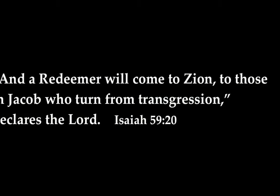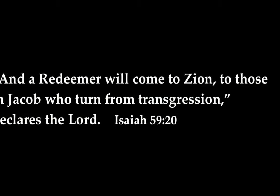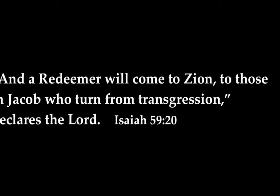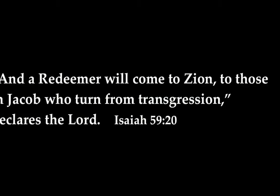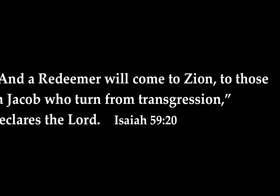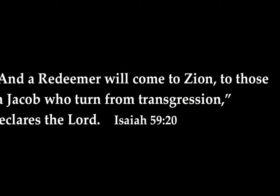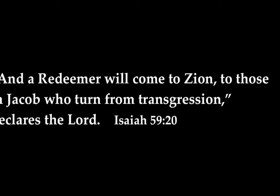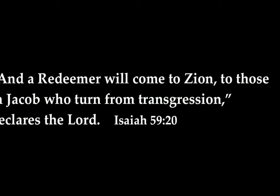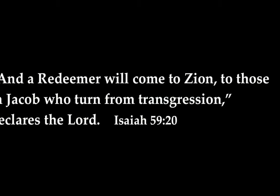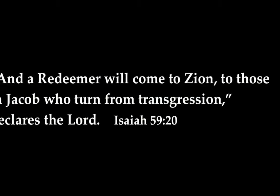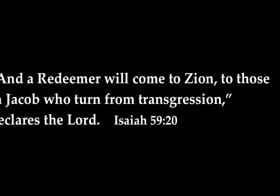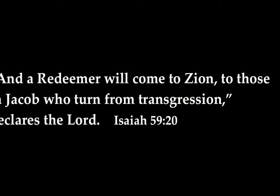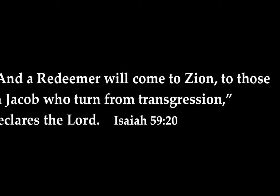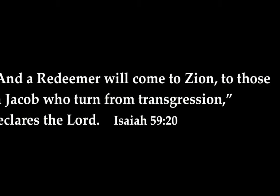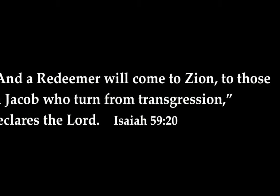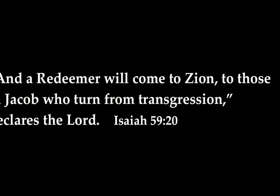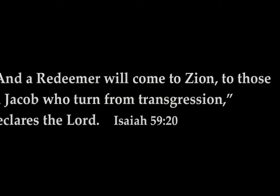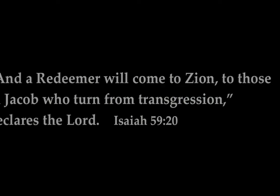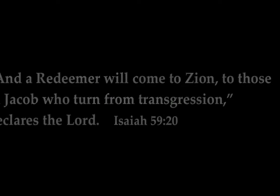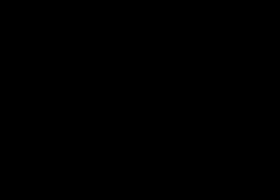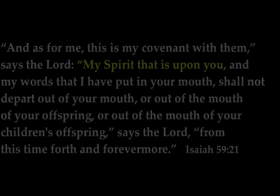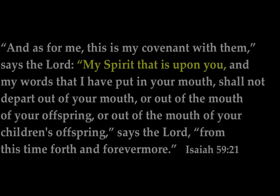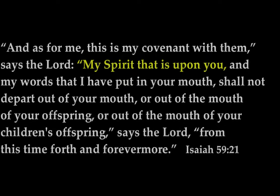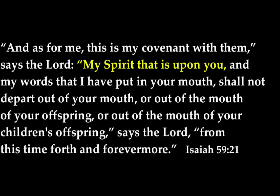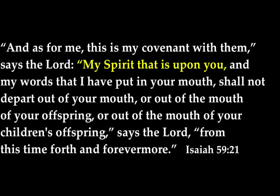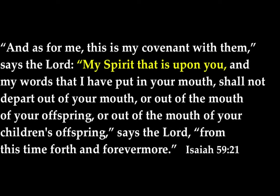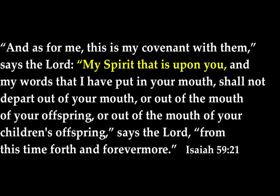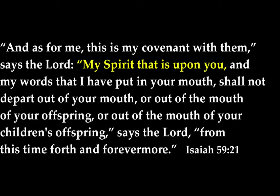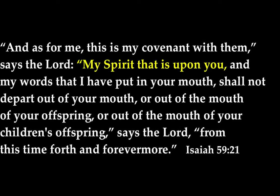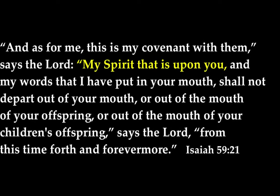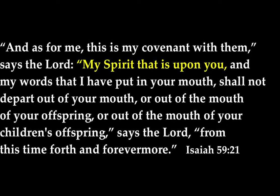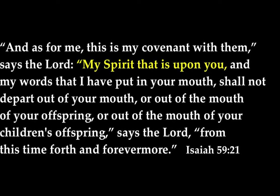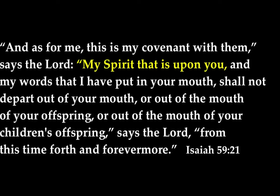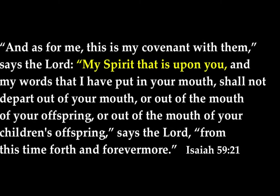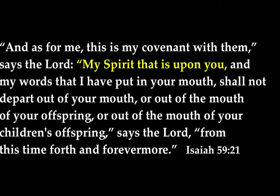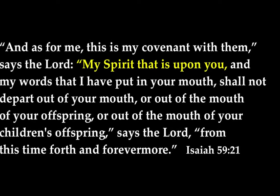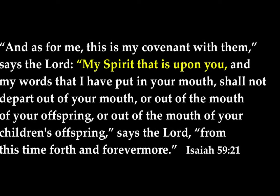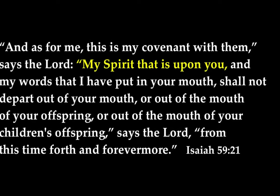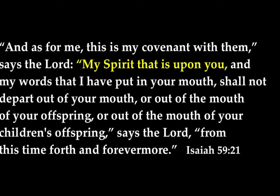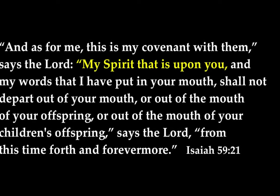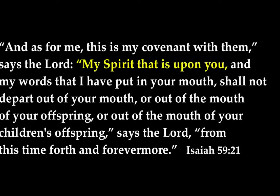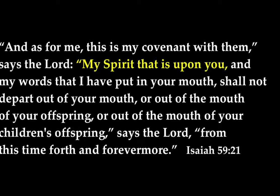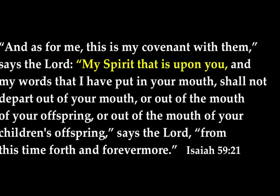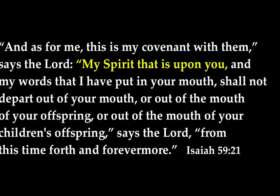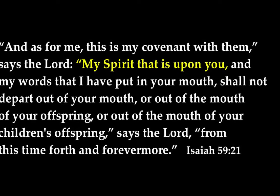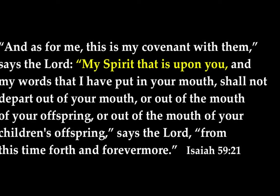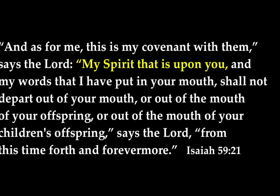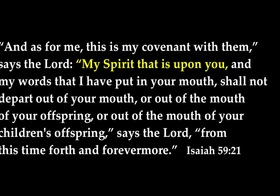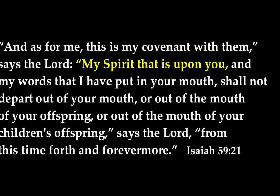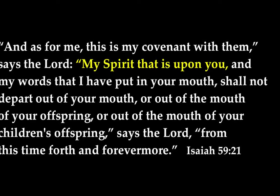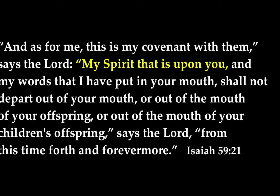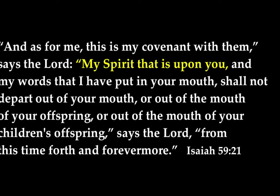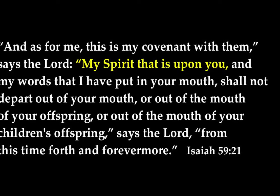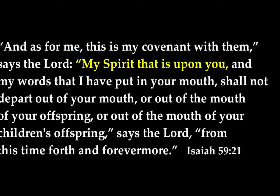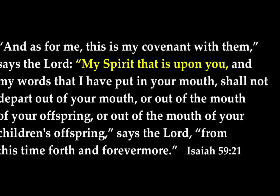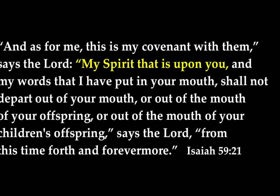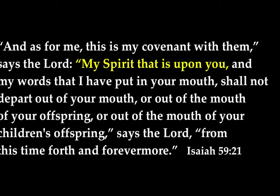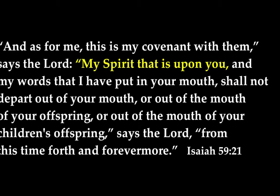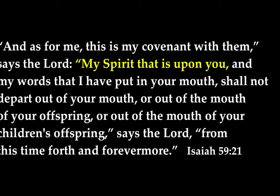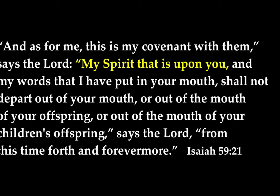from transgression, declares the Lord. And as for me, this is my covenant with them, says the Lord. My spirit that is